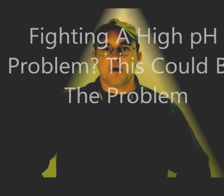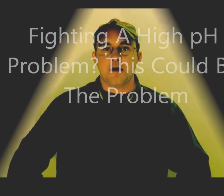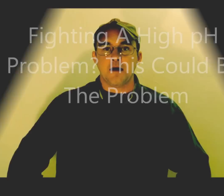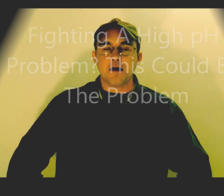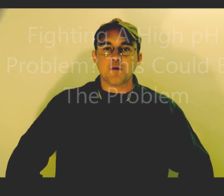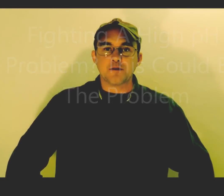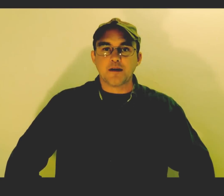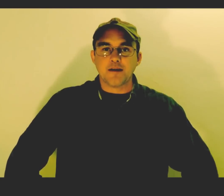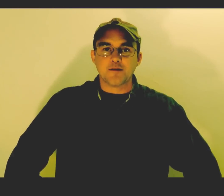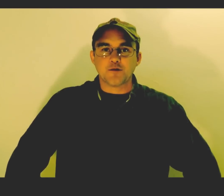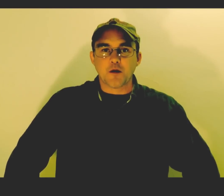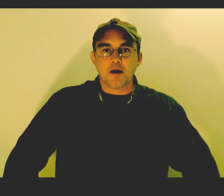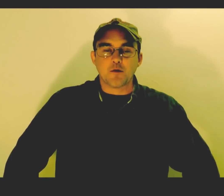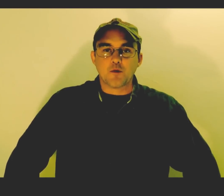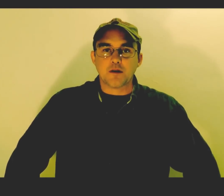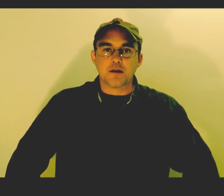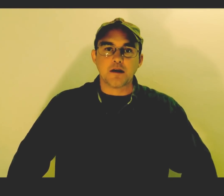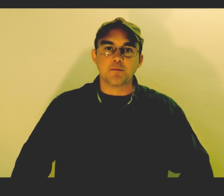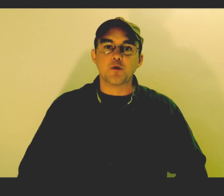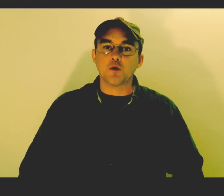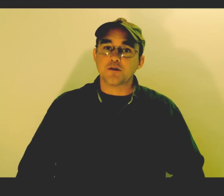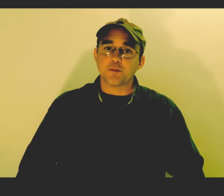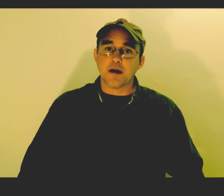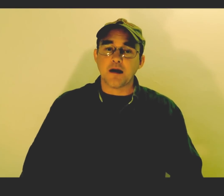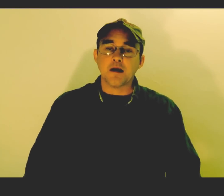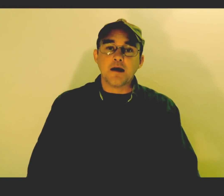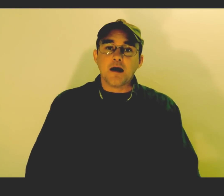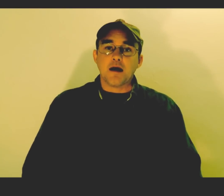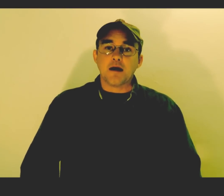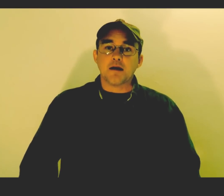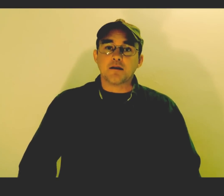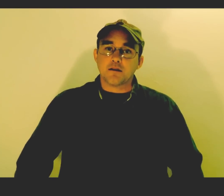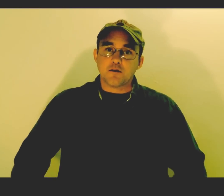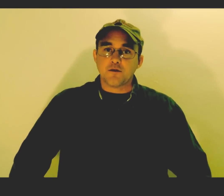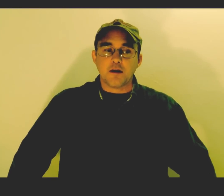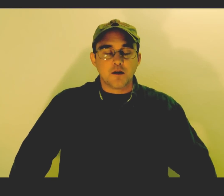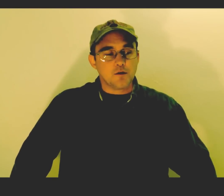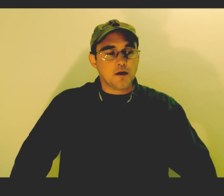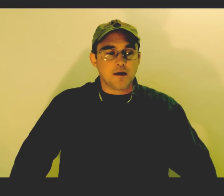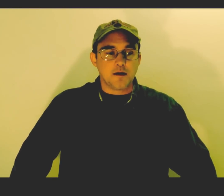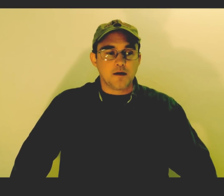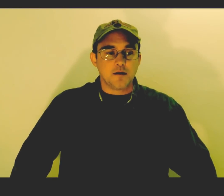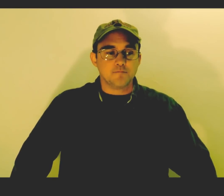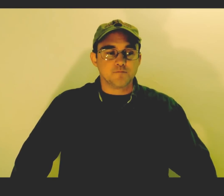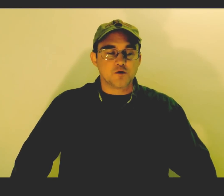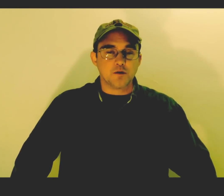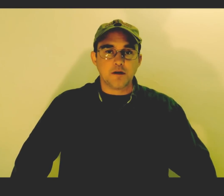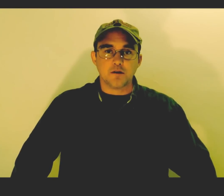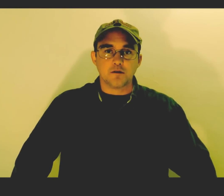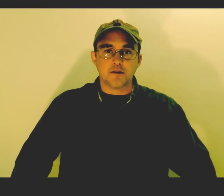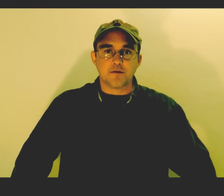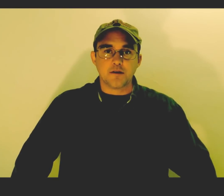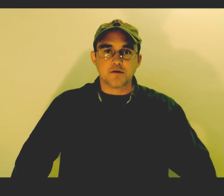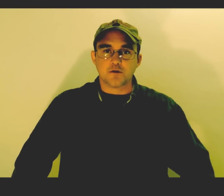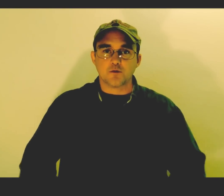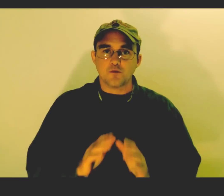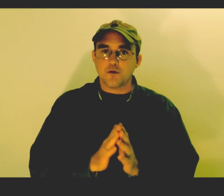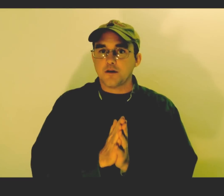Hi, once again, this is Robert with Clean Pool and Spa, and this video is going to be a little different, just a really